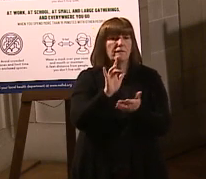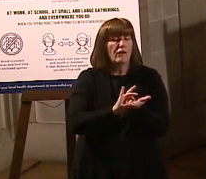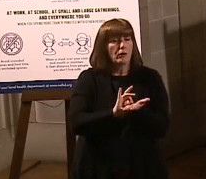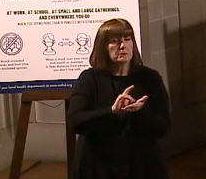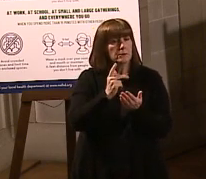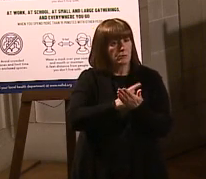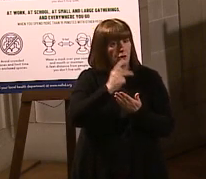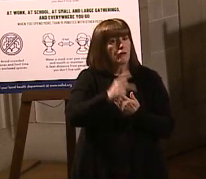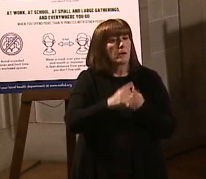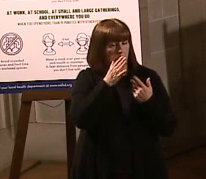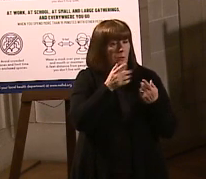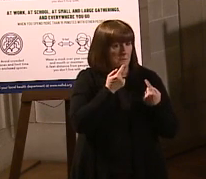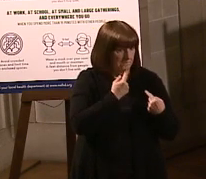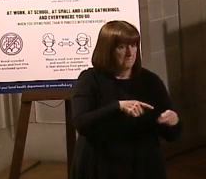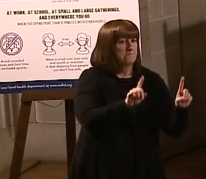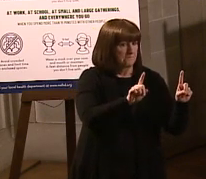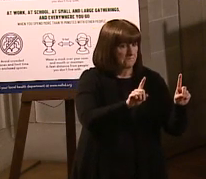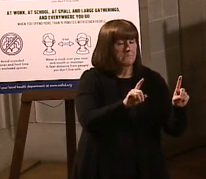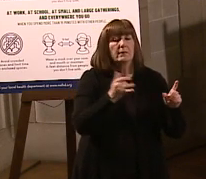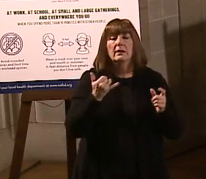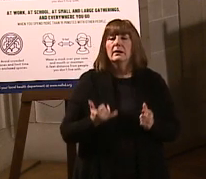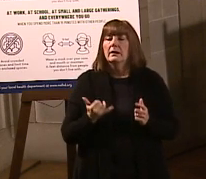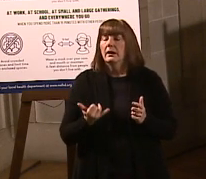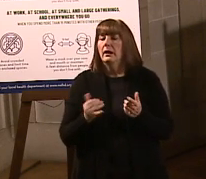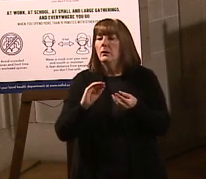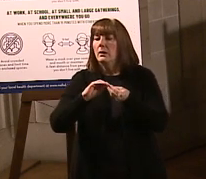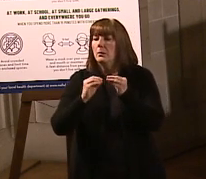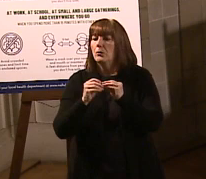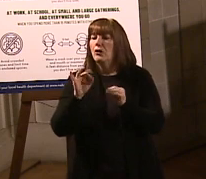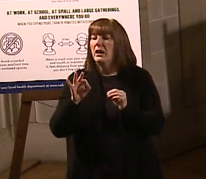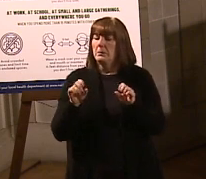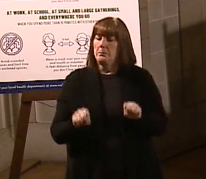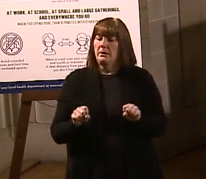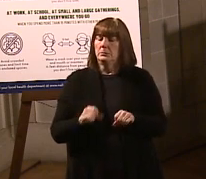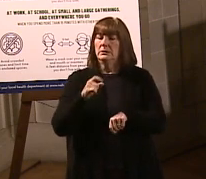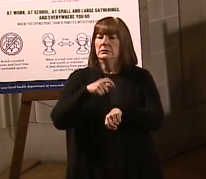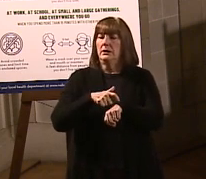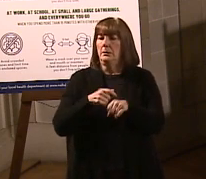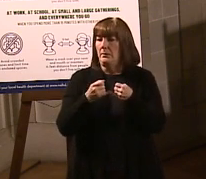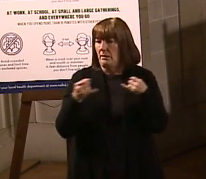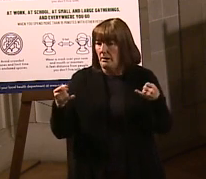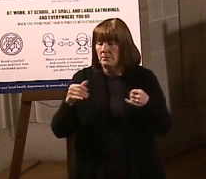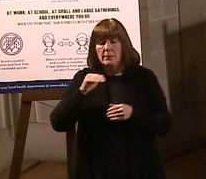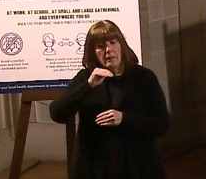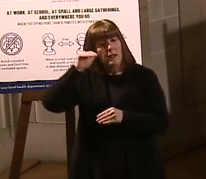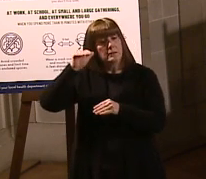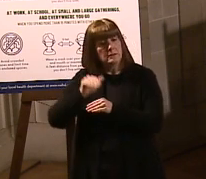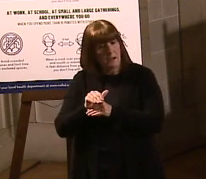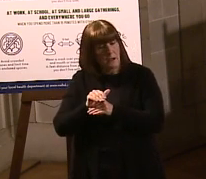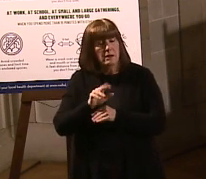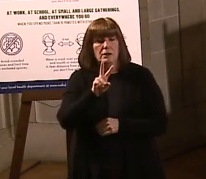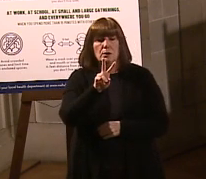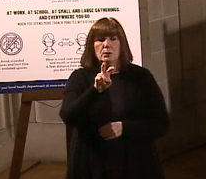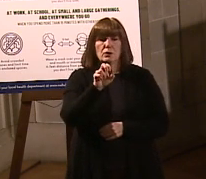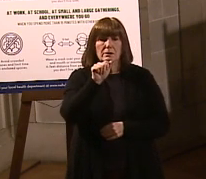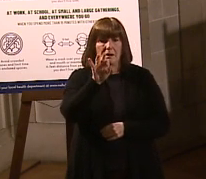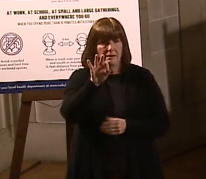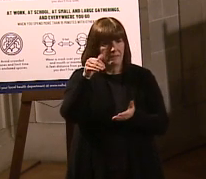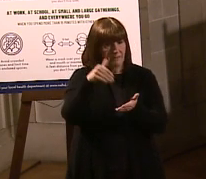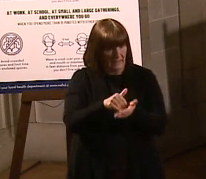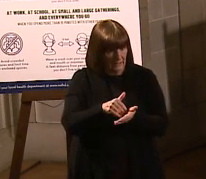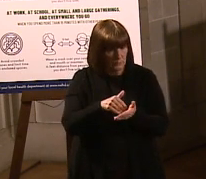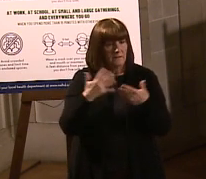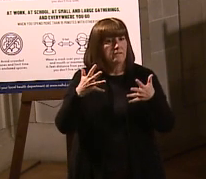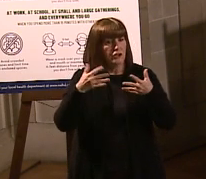Let's take a minute to talk about numbers and a potential timeline. As of last night's dashboard update, 219,000 vaccines